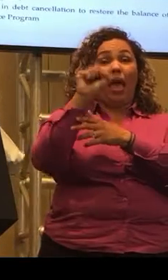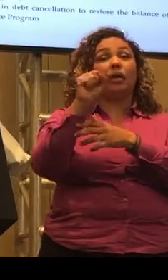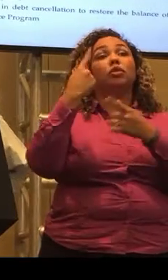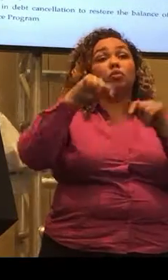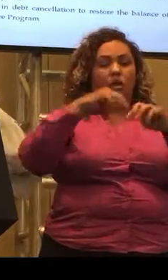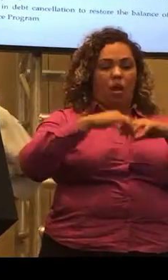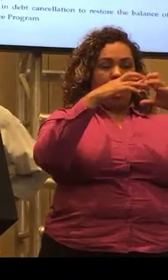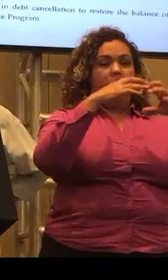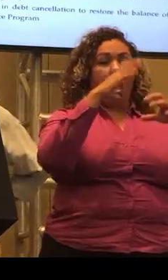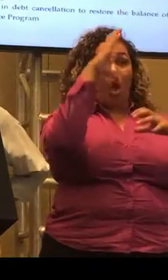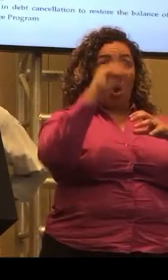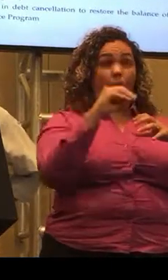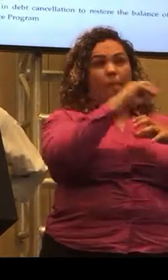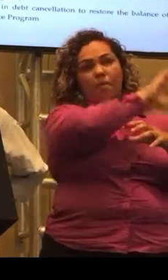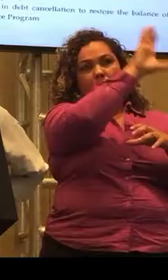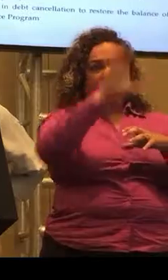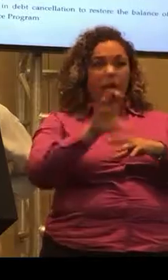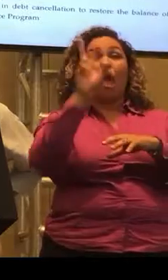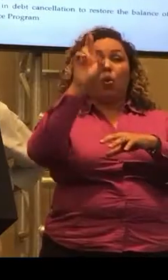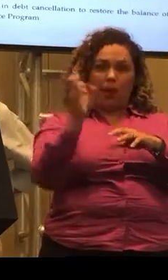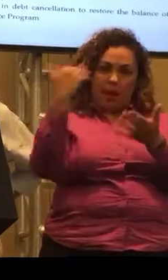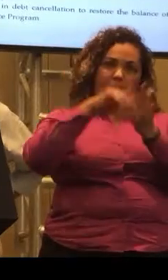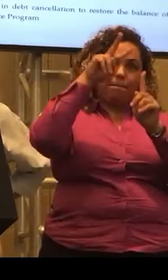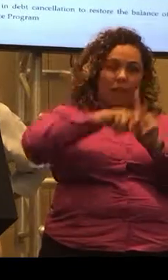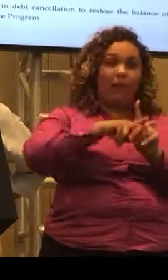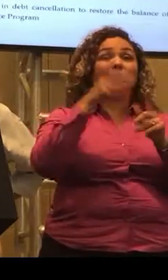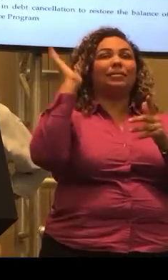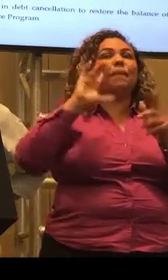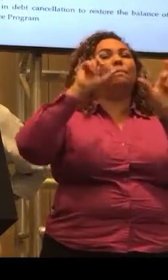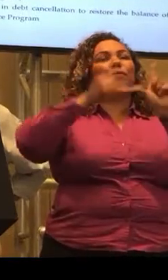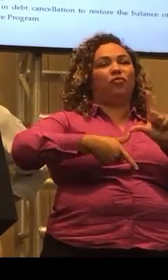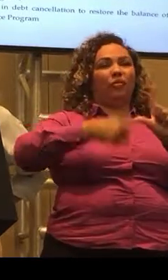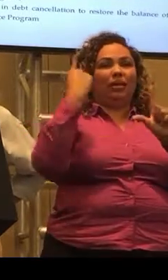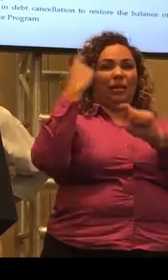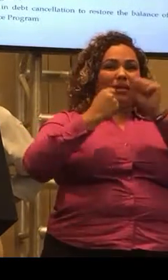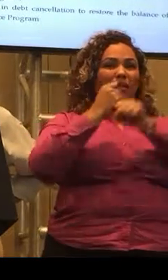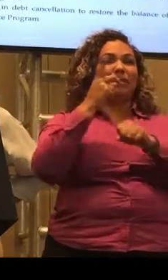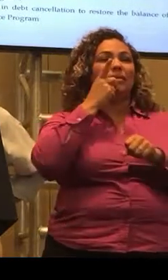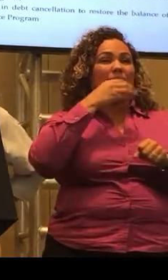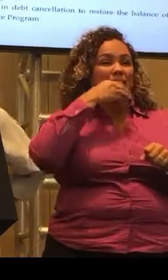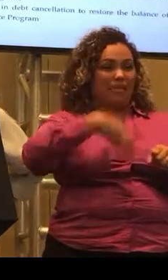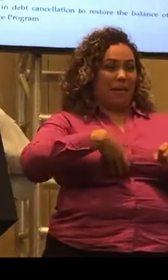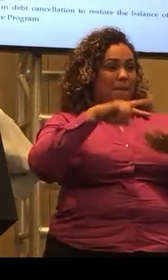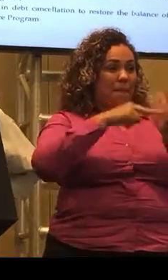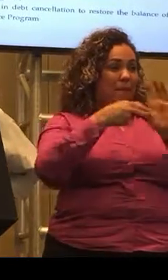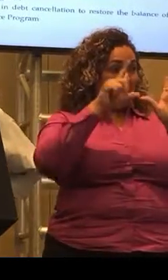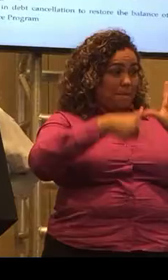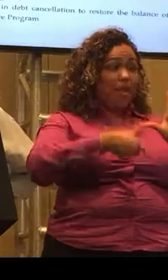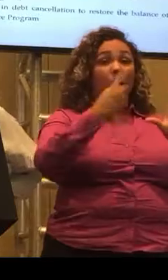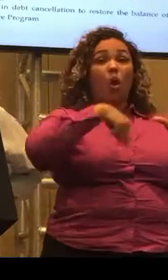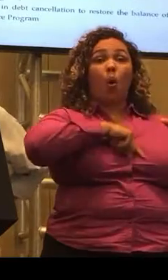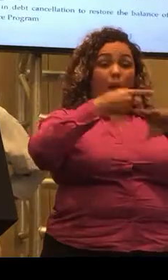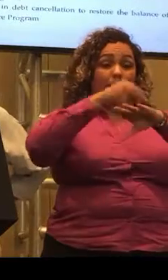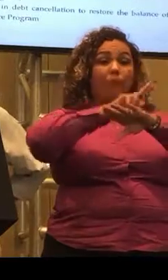cooperation from the United States to be applied on the island. That provision expired last December. That means that you've got a